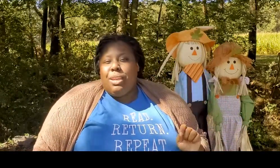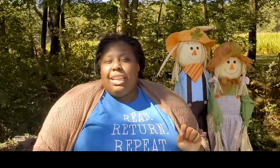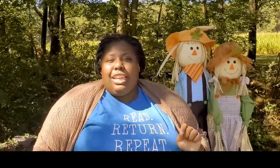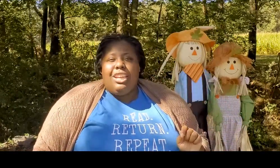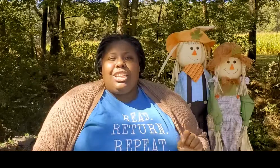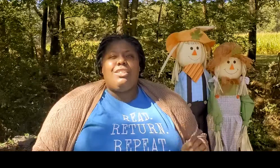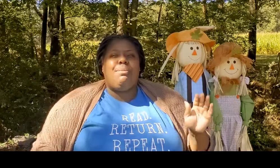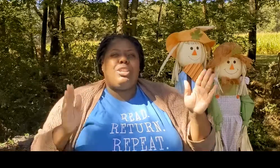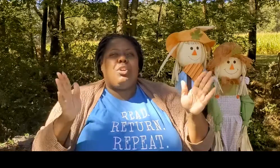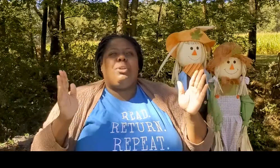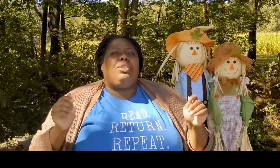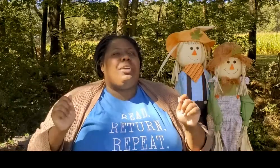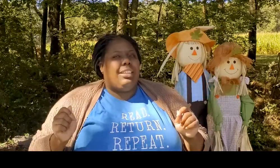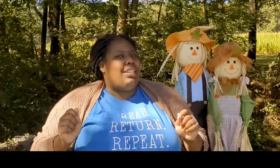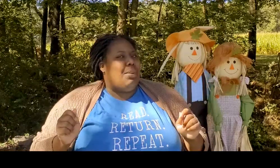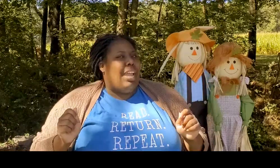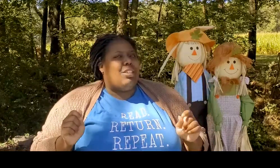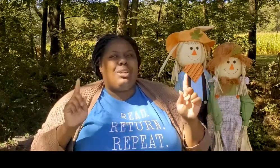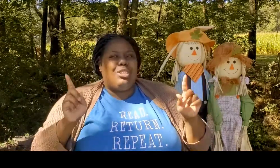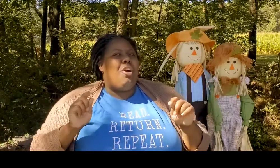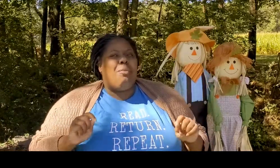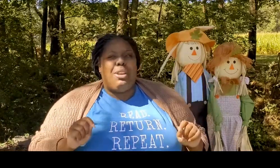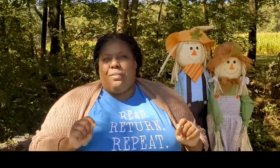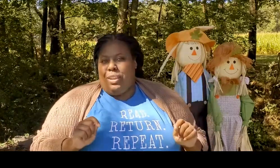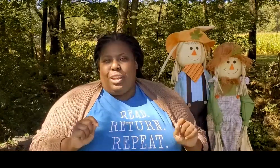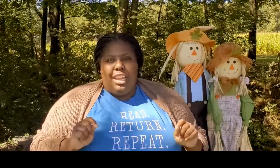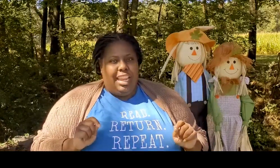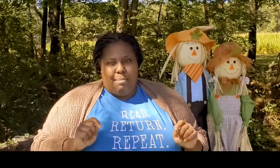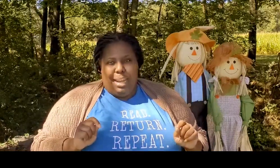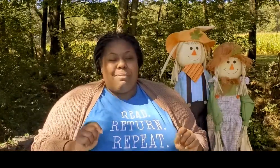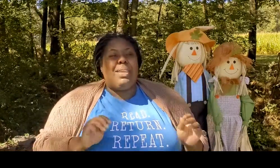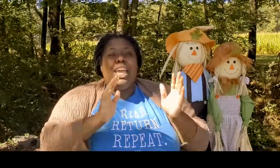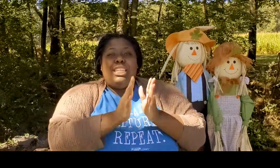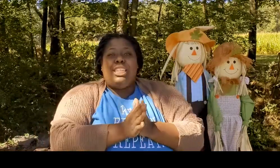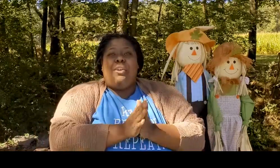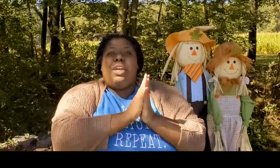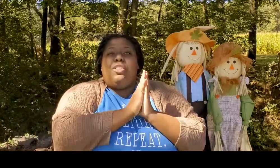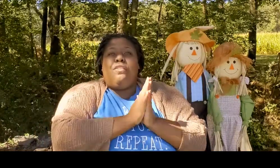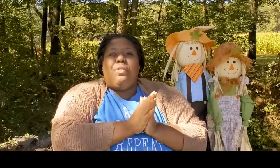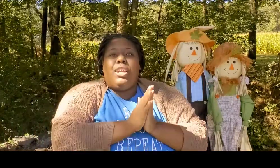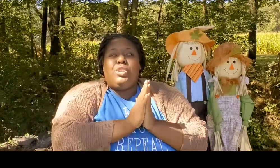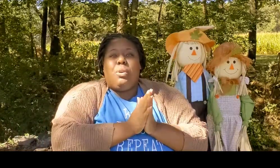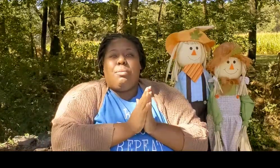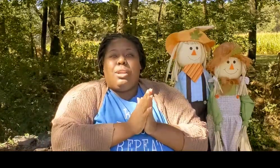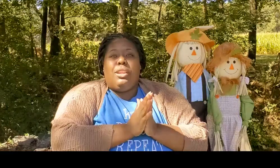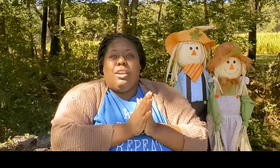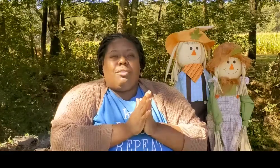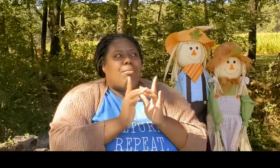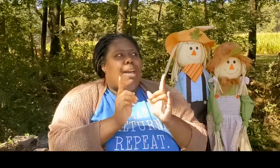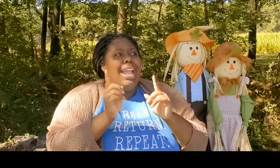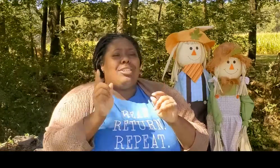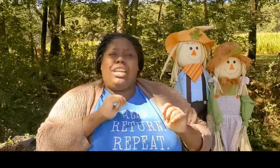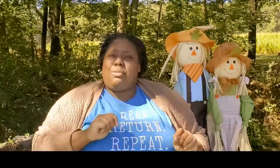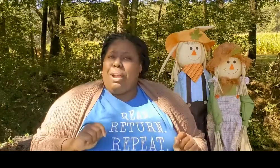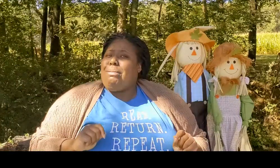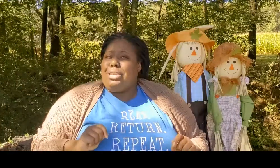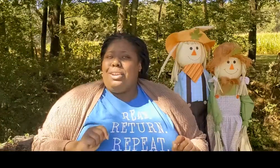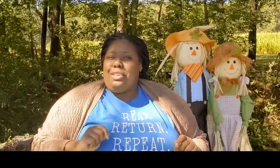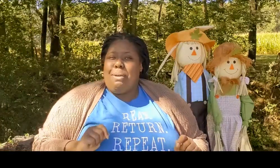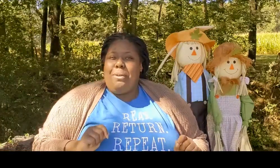near you to make sure we're doing these right, because we don't want to offend anybody. So the first word we're going to learn, well, actually, I should probably tell you the poem.